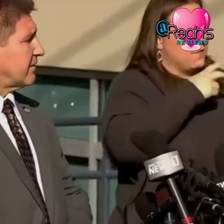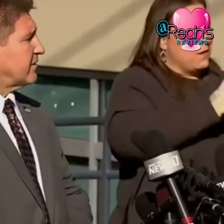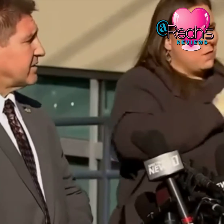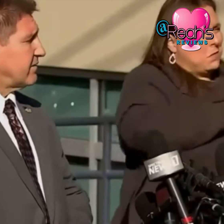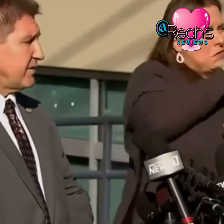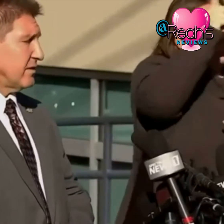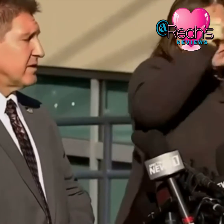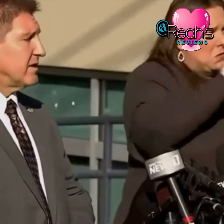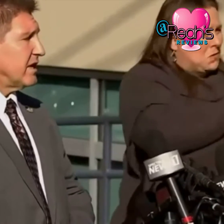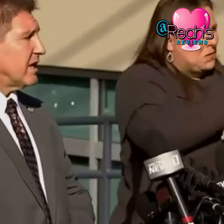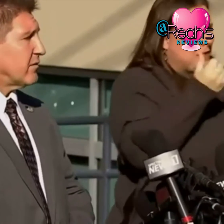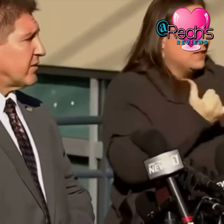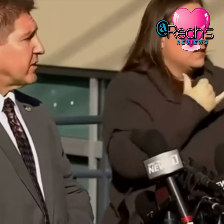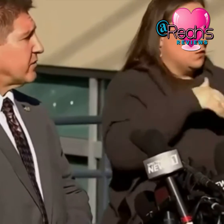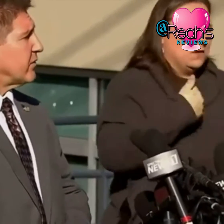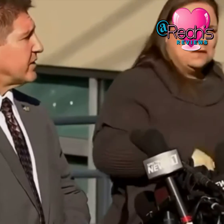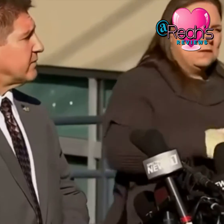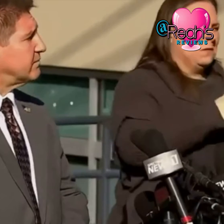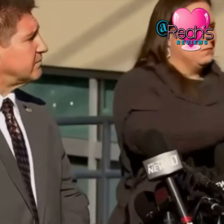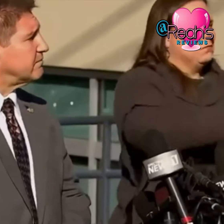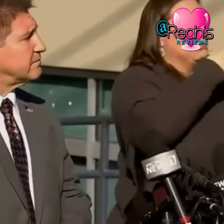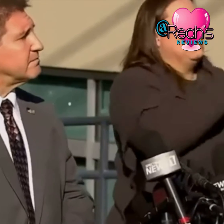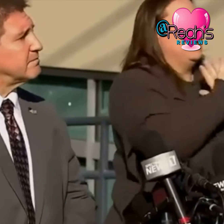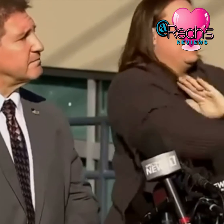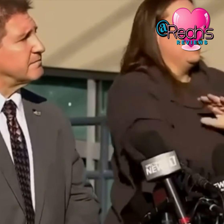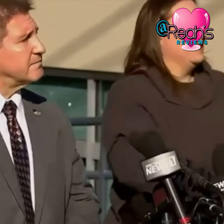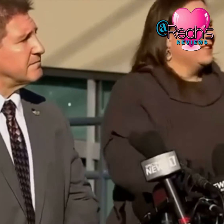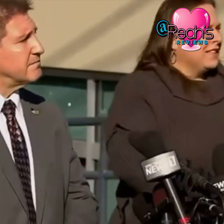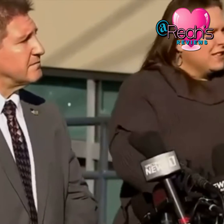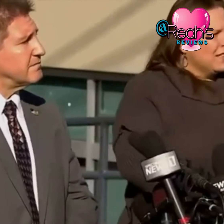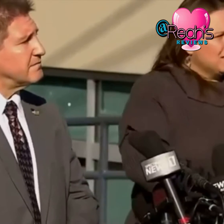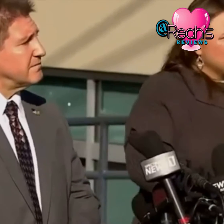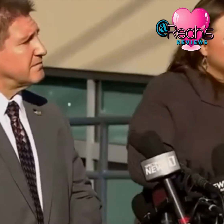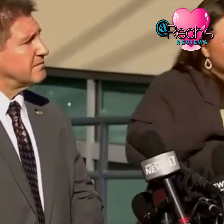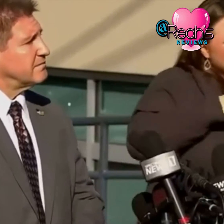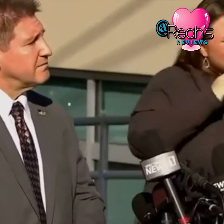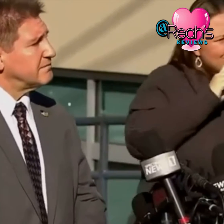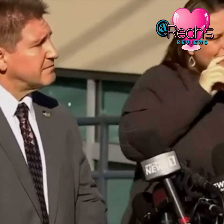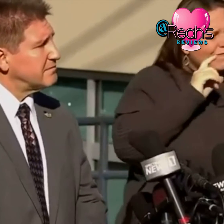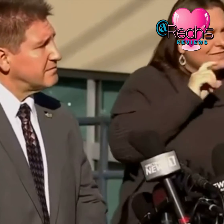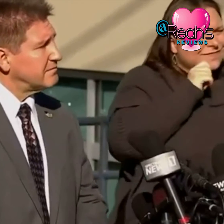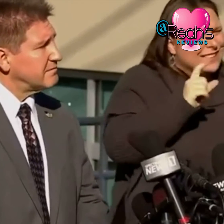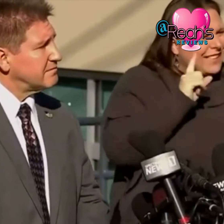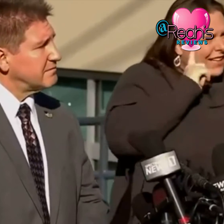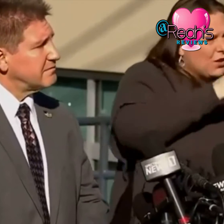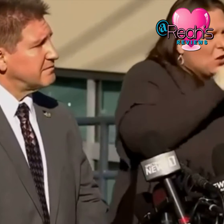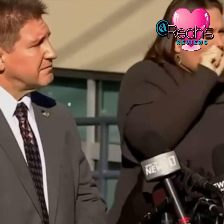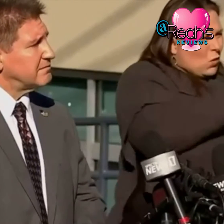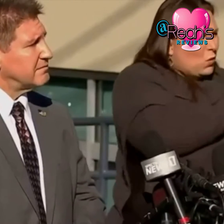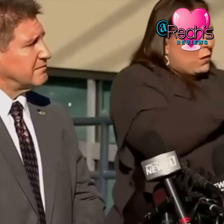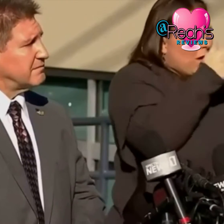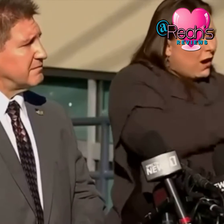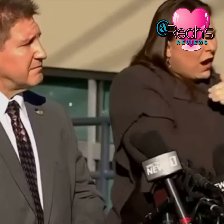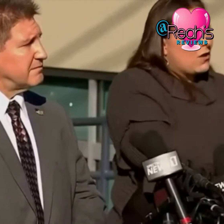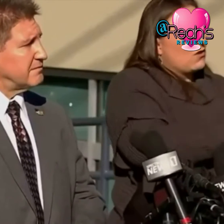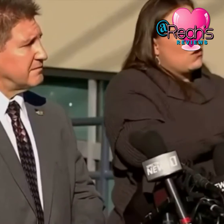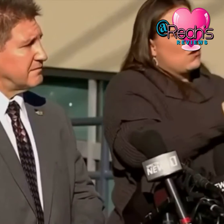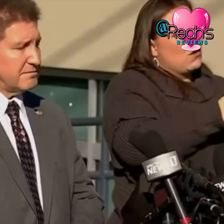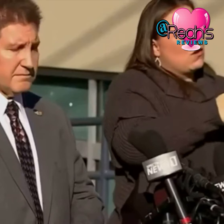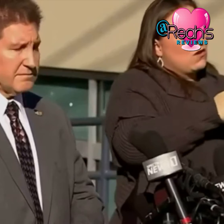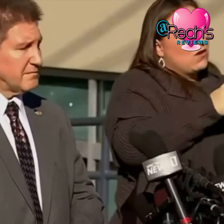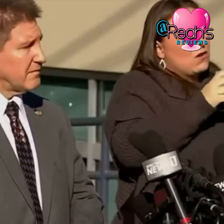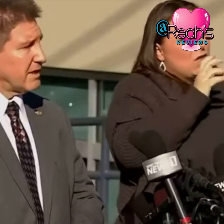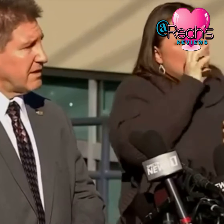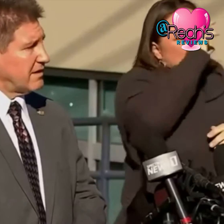and our folks in the field we're very good at what we do sir can you just repeat i guess because i'm a surgeon you're working on the assumption that the human remains